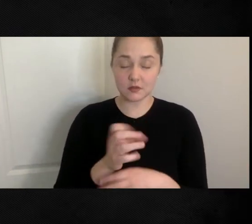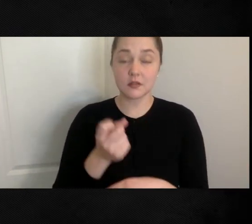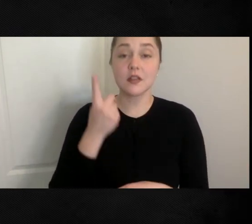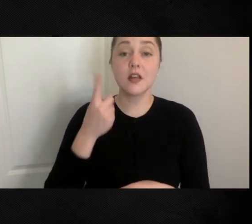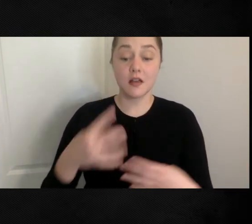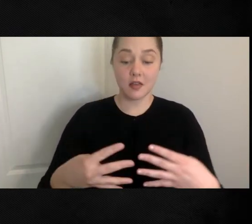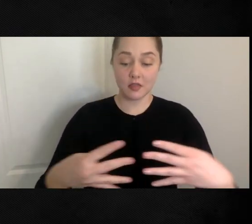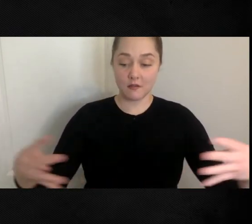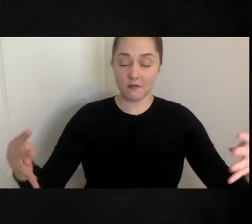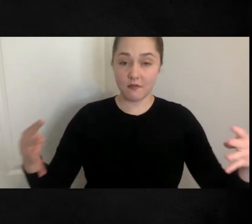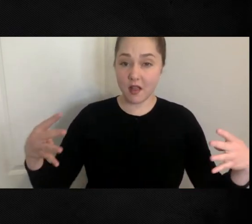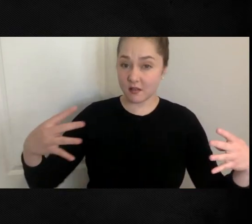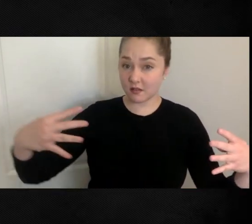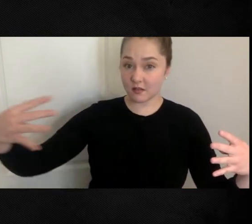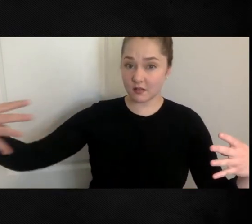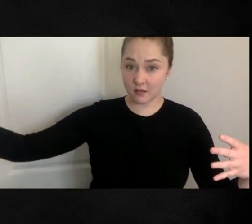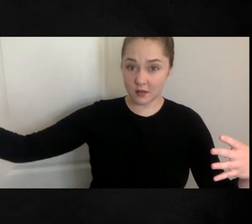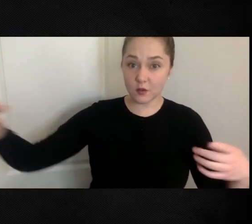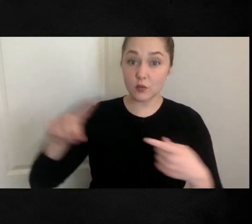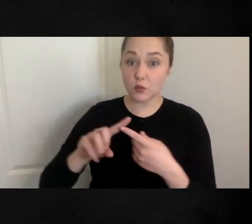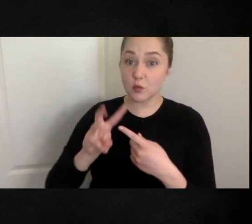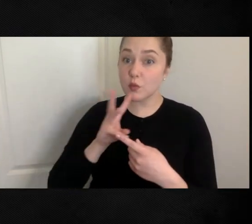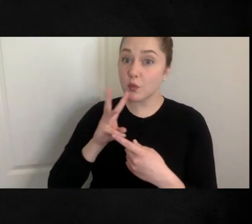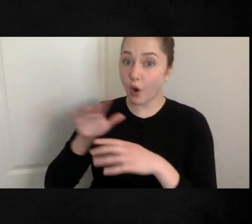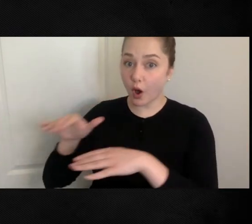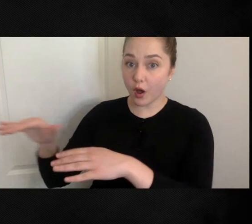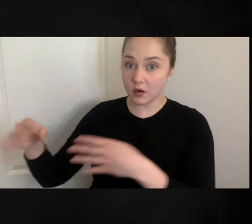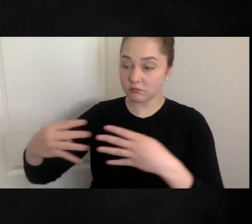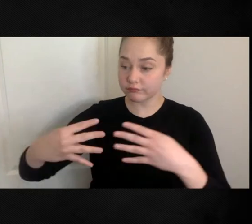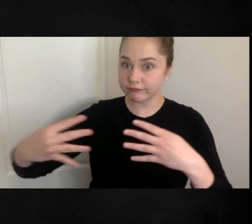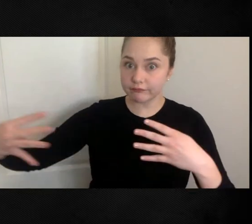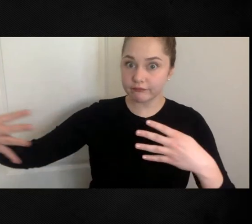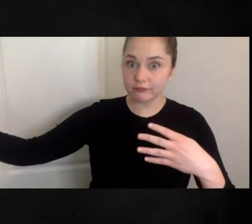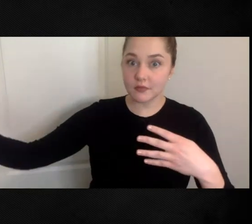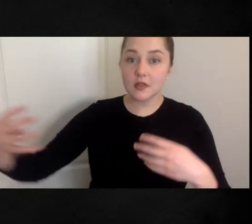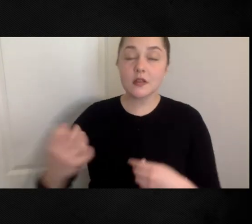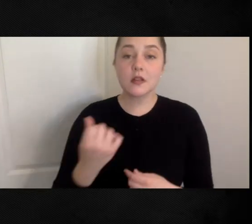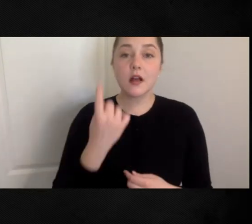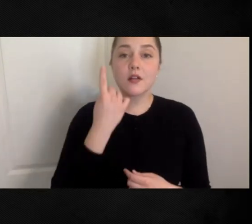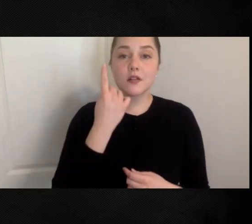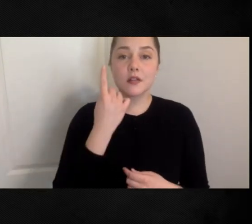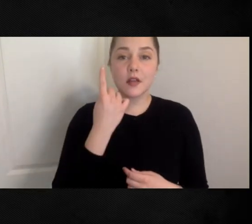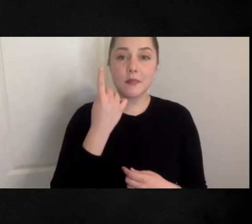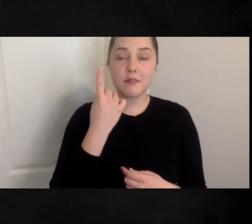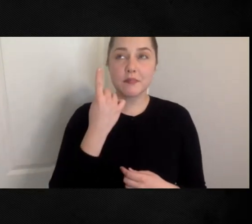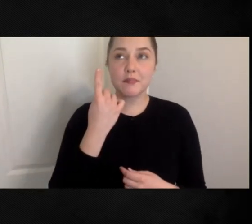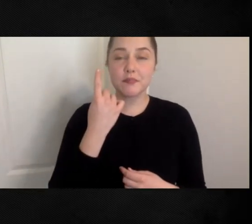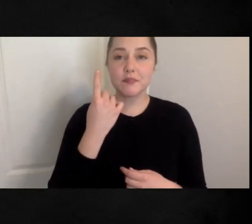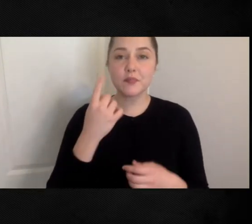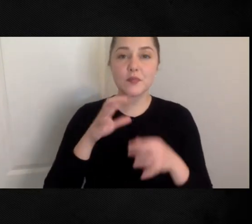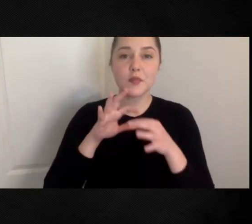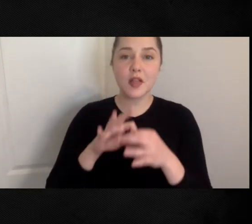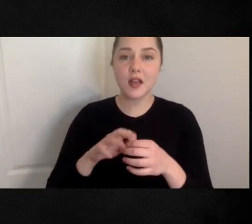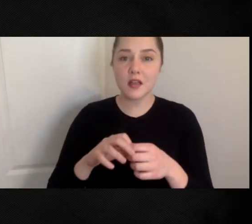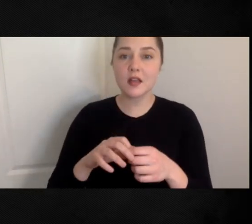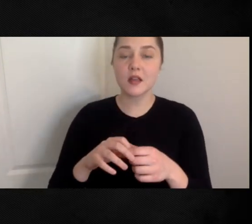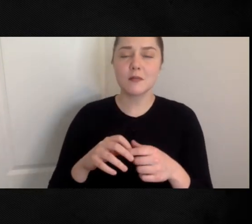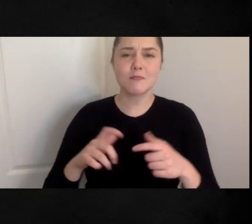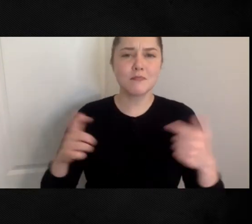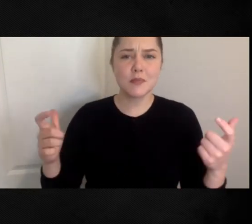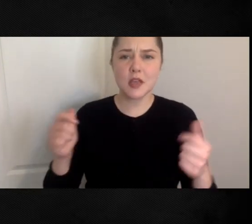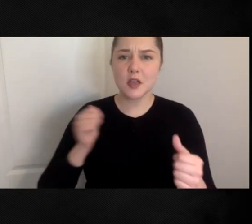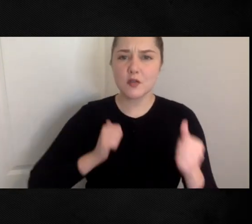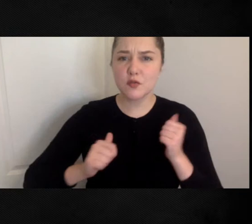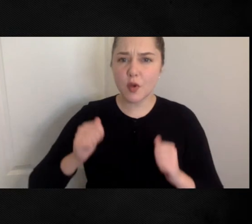extended out into the water. But when it came to bringing major shows and